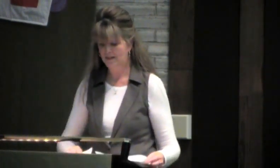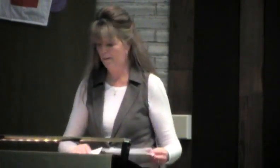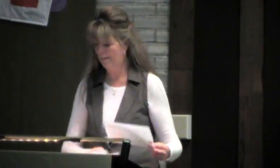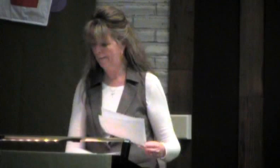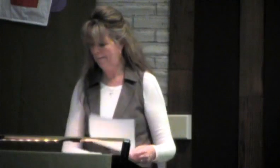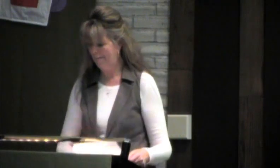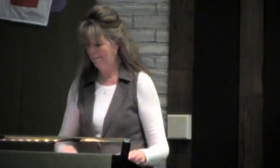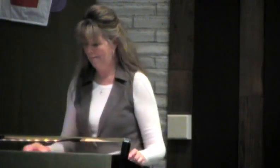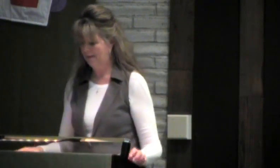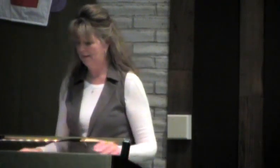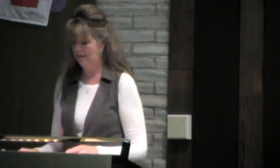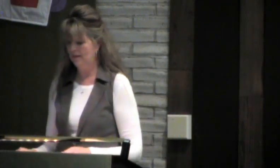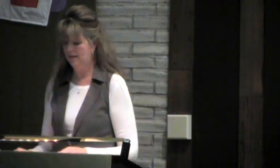17, it reads,